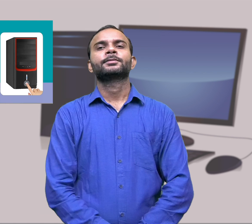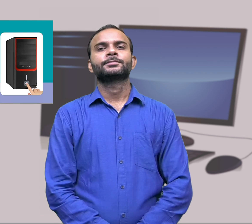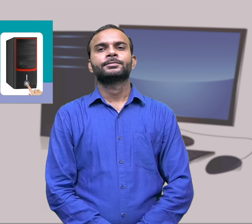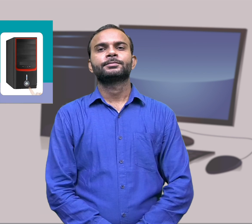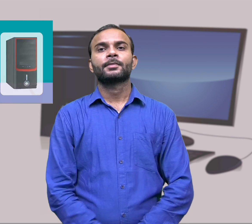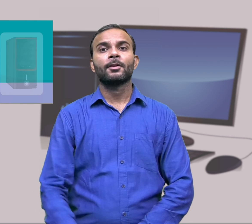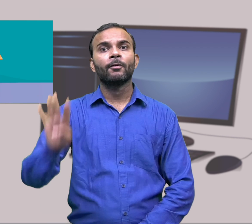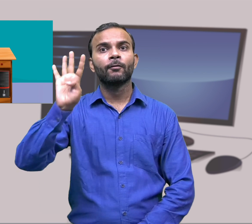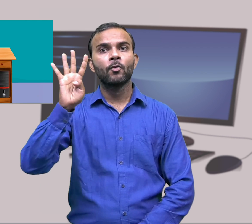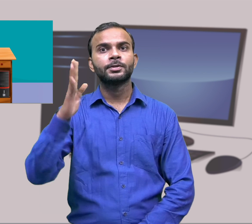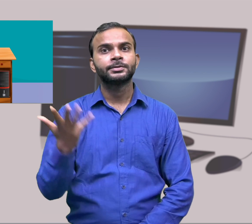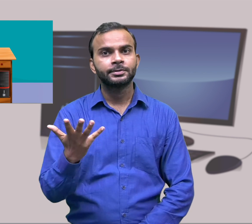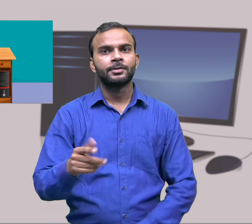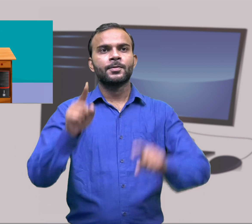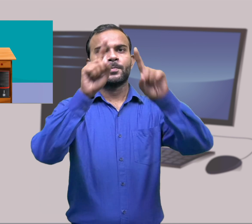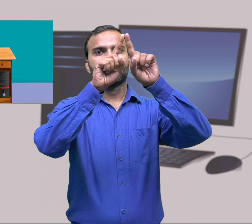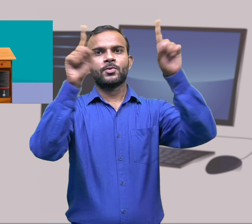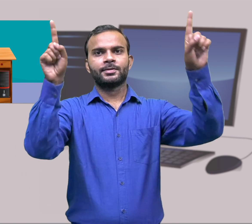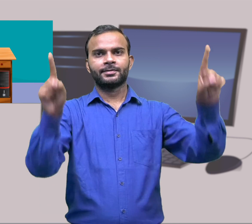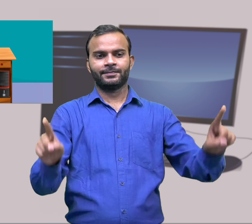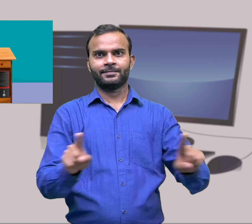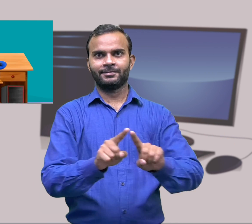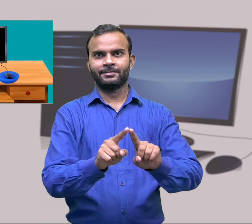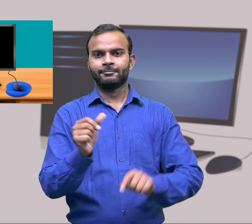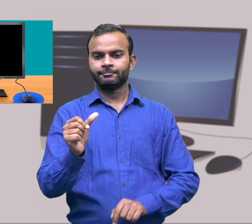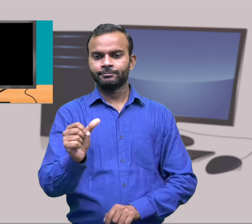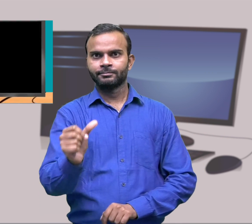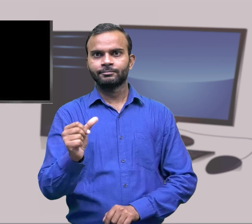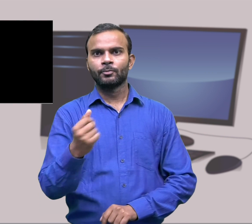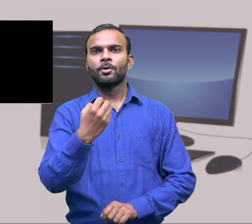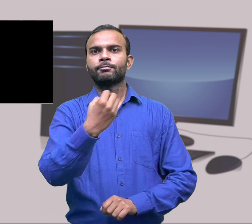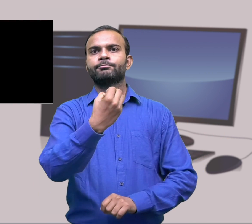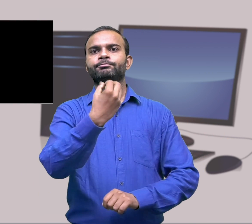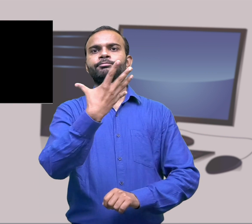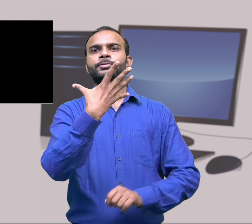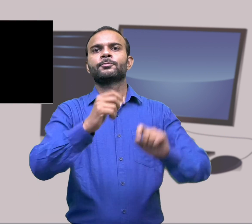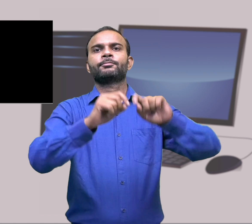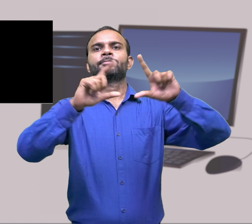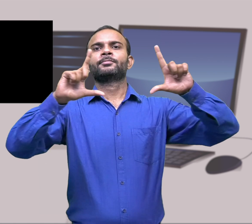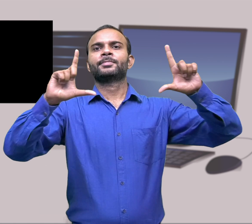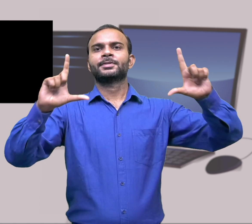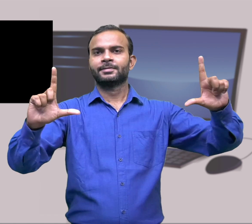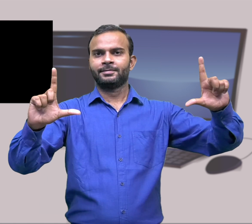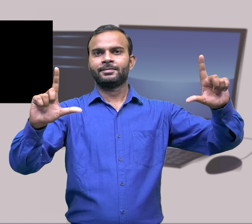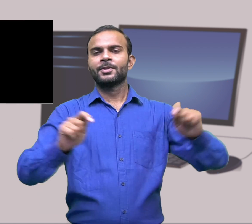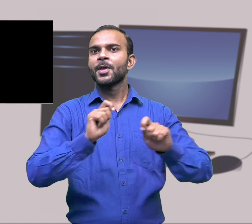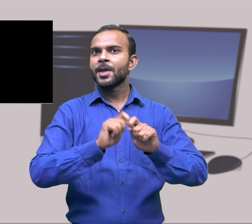Step 4. Switch on the monitor. When the screen appears on monitor, it means